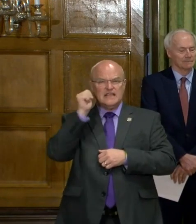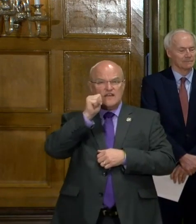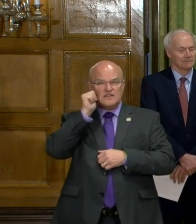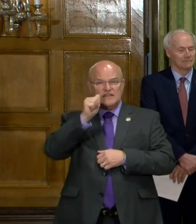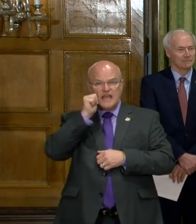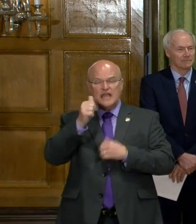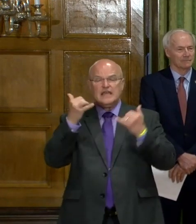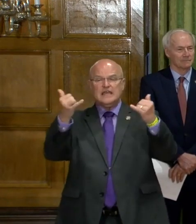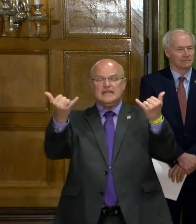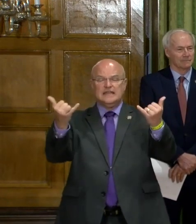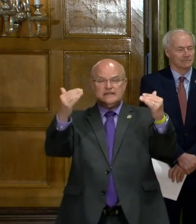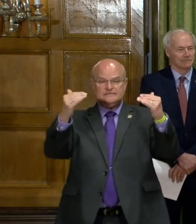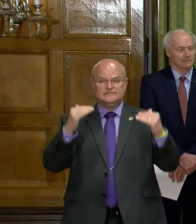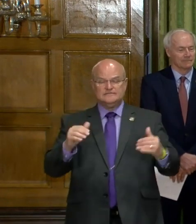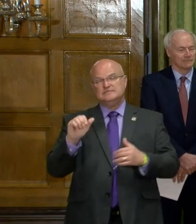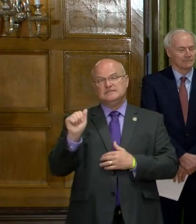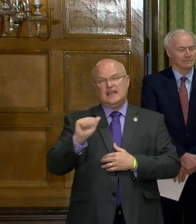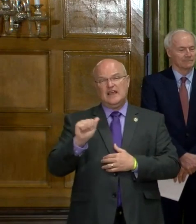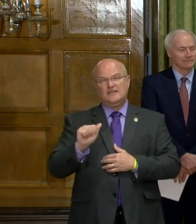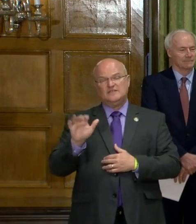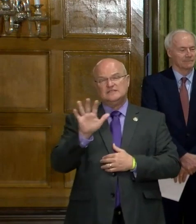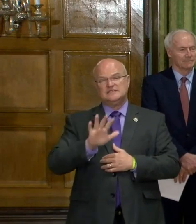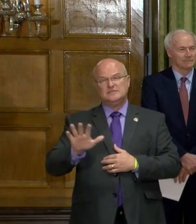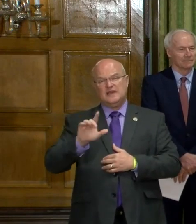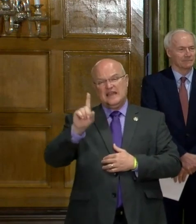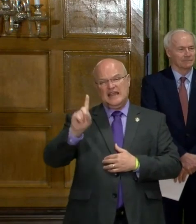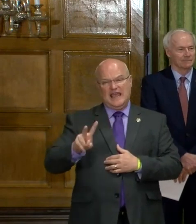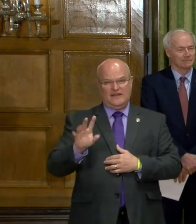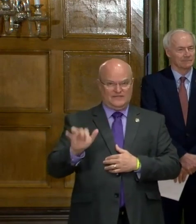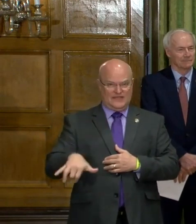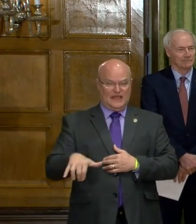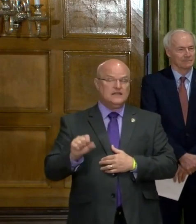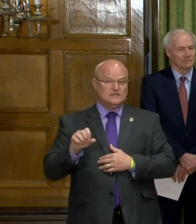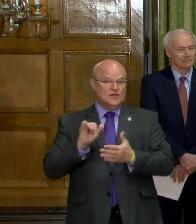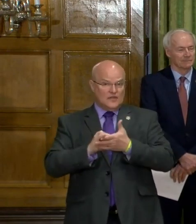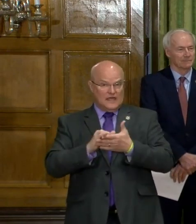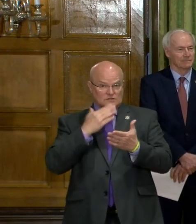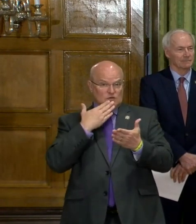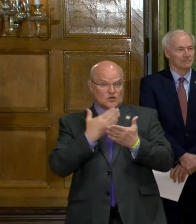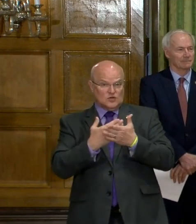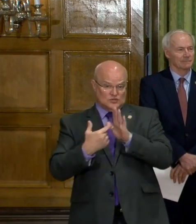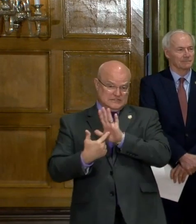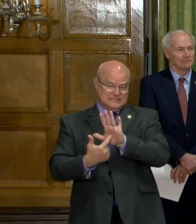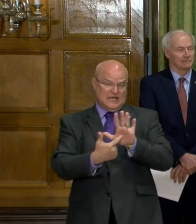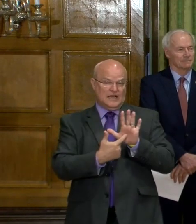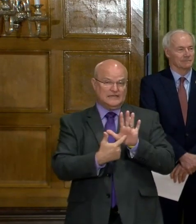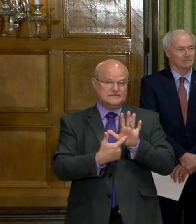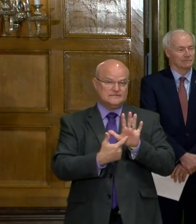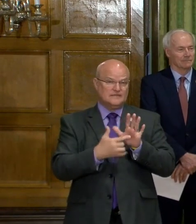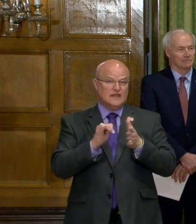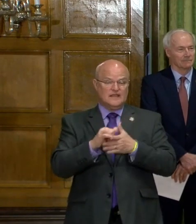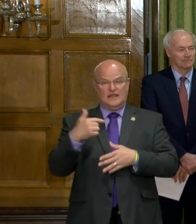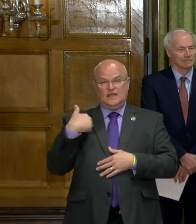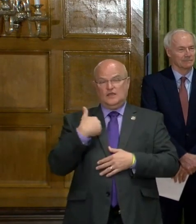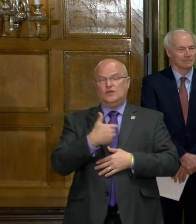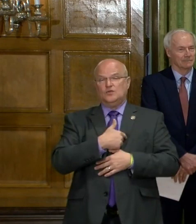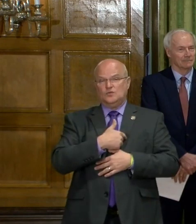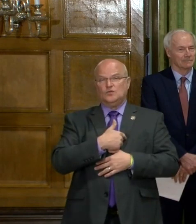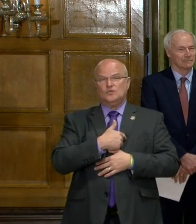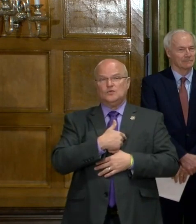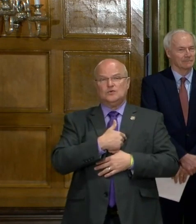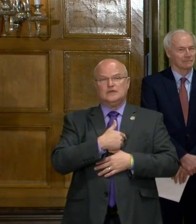and now we're looking at, on average, about half that. So that's a good sign that we're